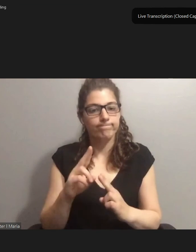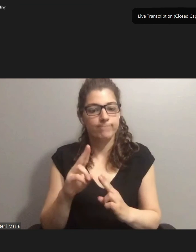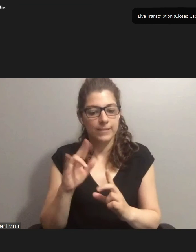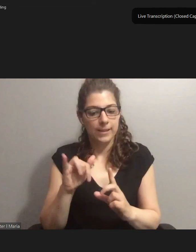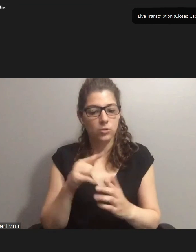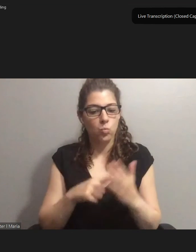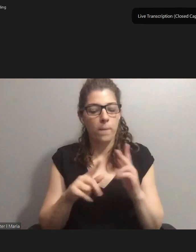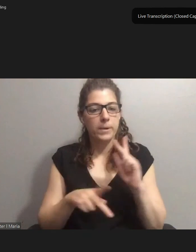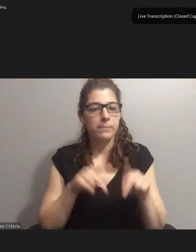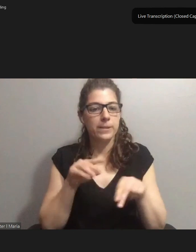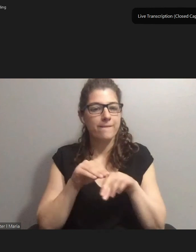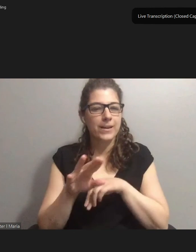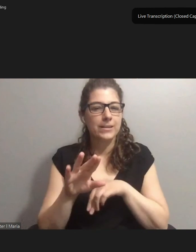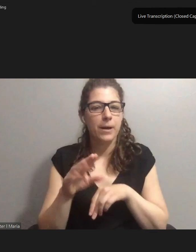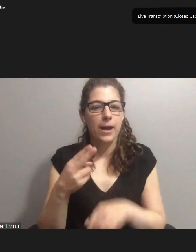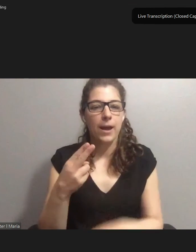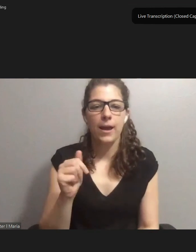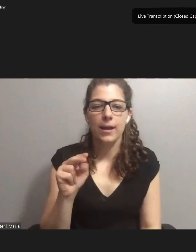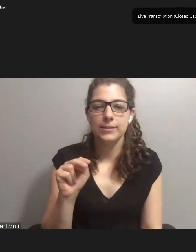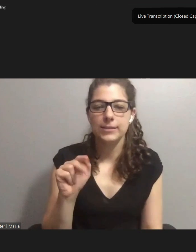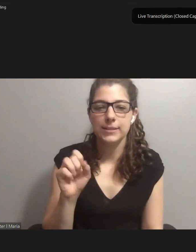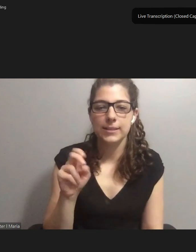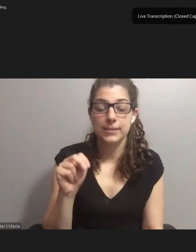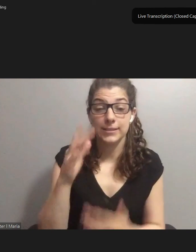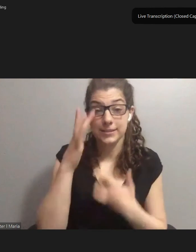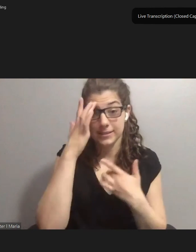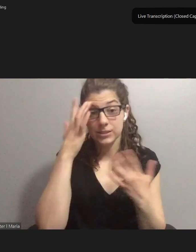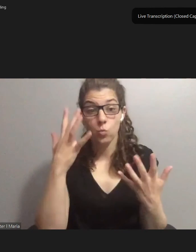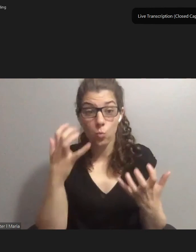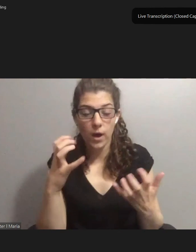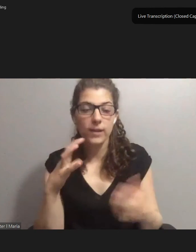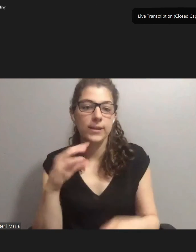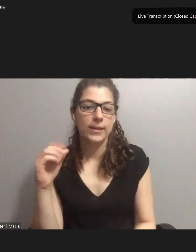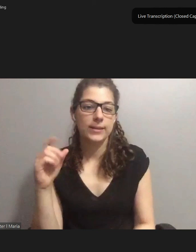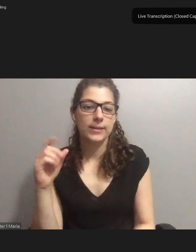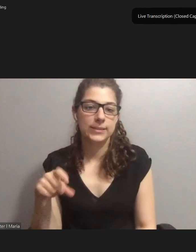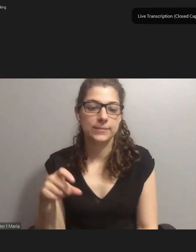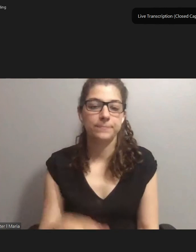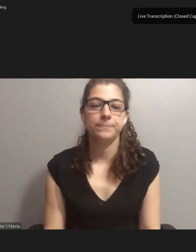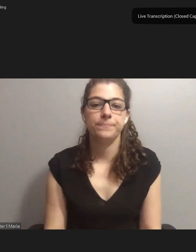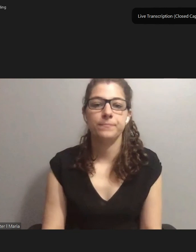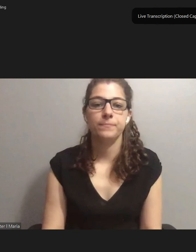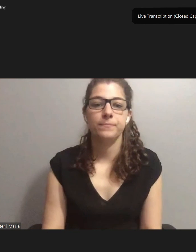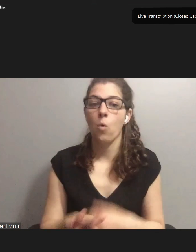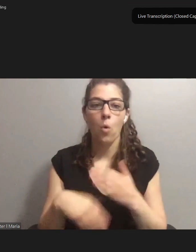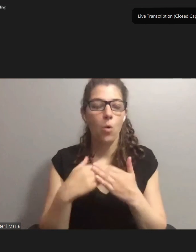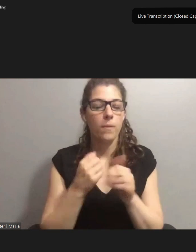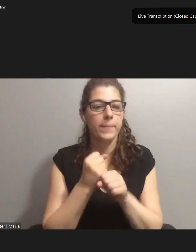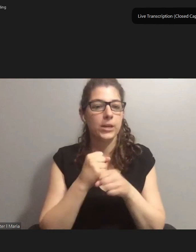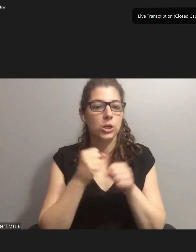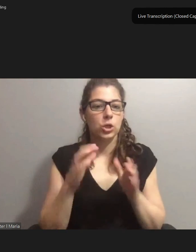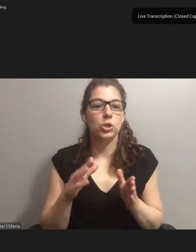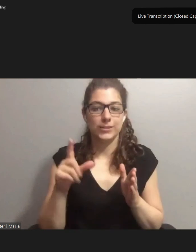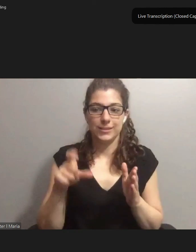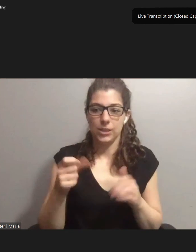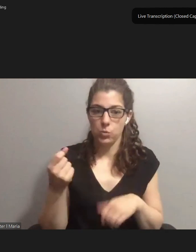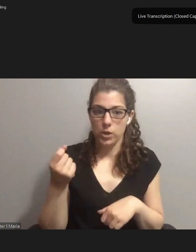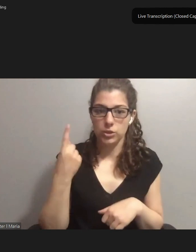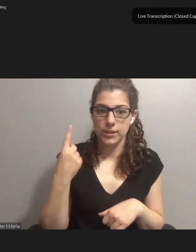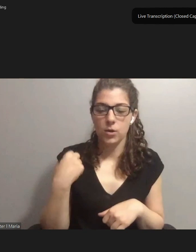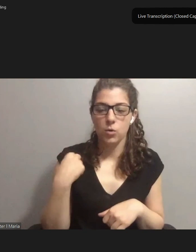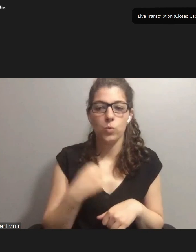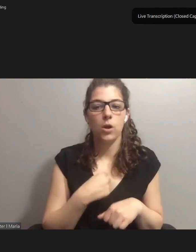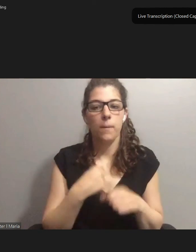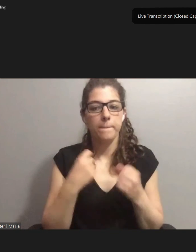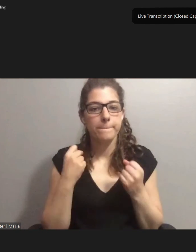affected by Hansen disease want and need. Lawmakers need to understand that we are many